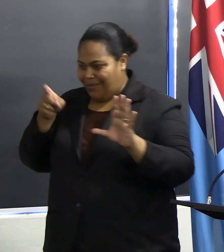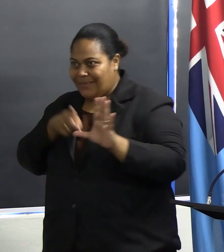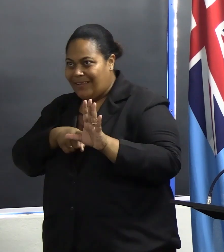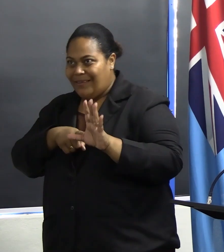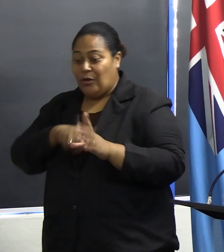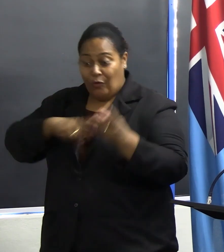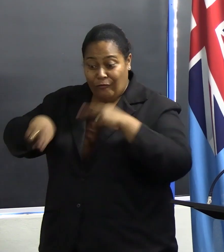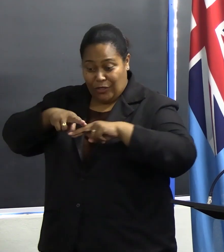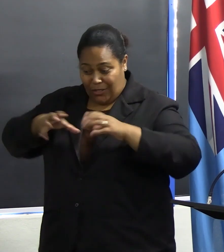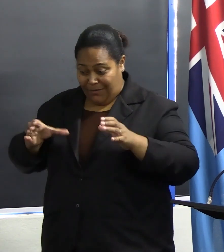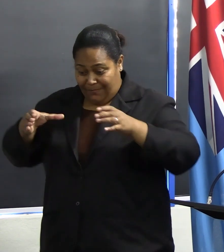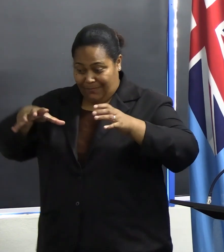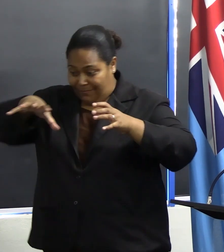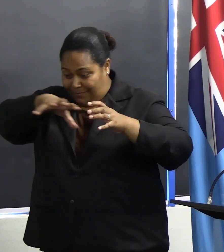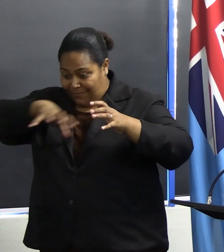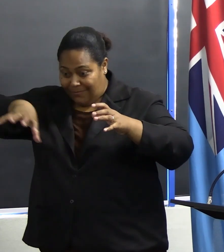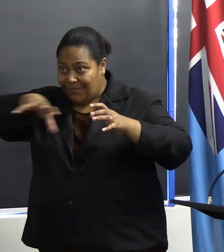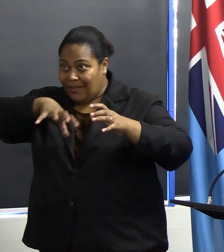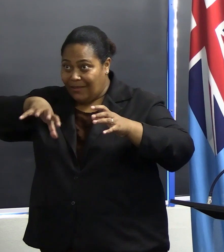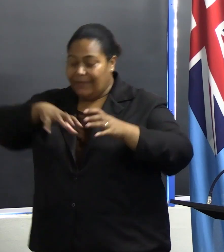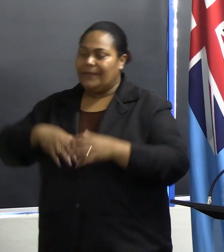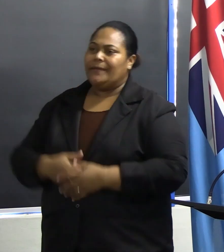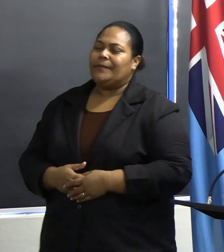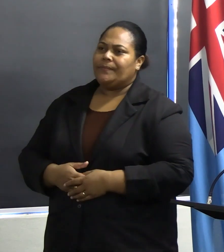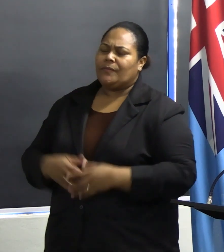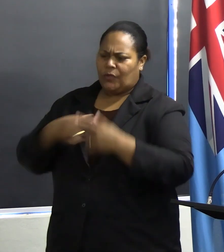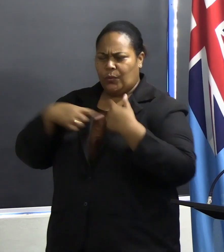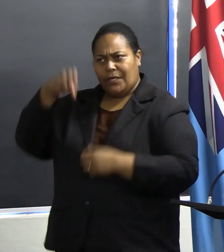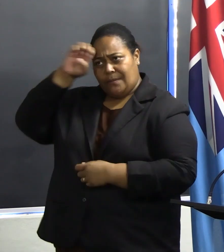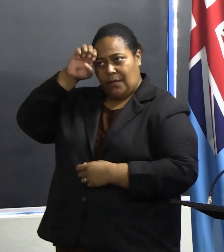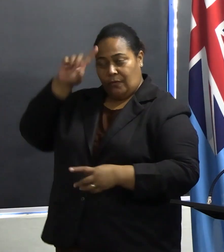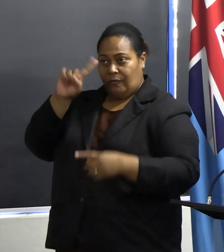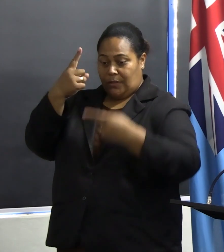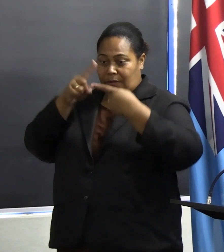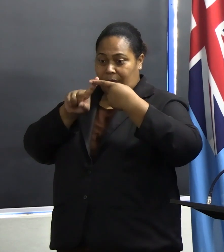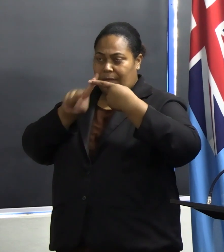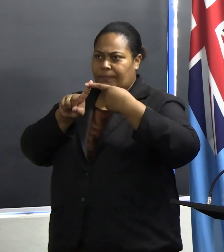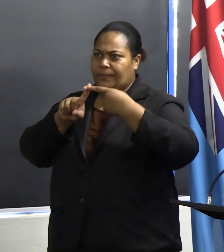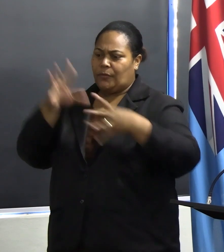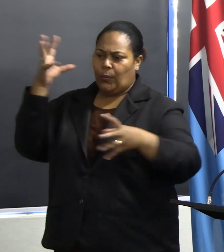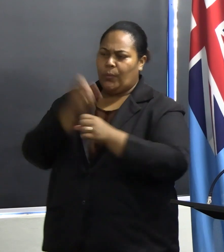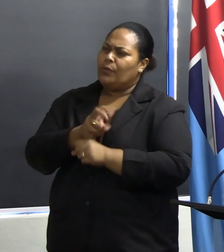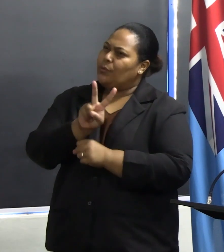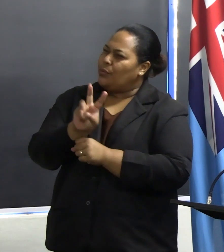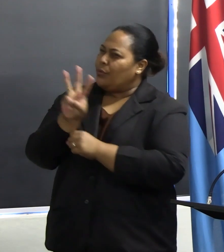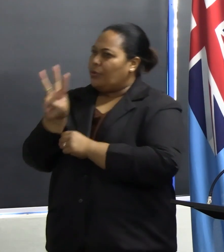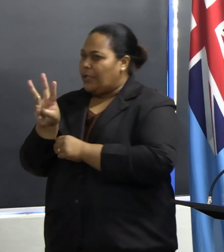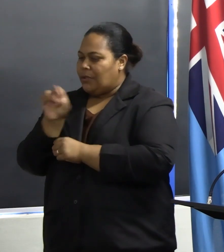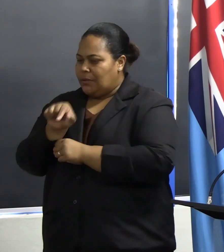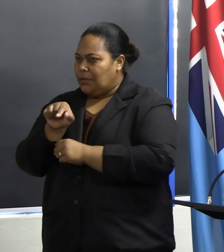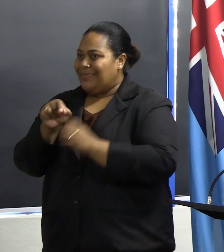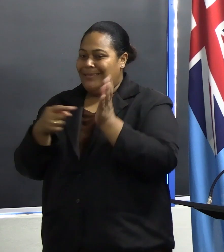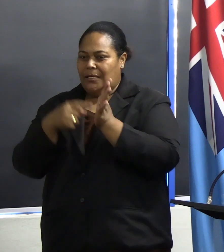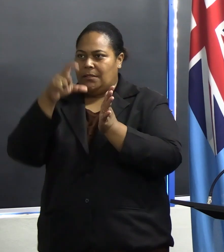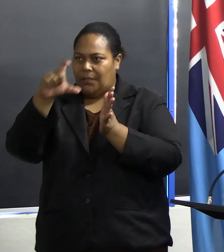economic zone, we expect the following. First, in total, two to three tropical cyclones are likely to